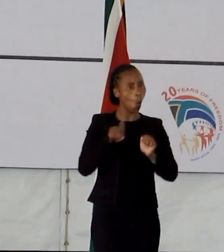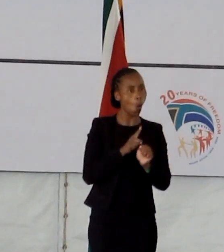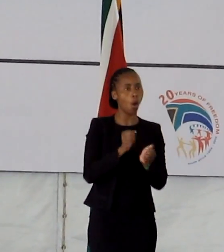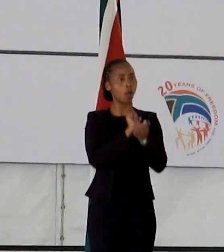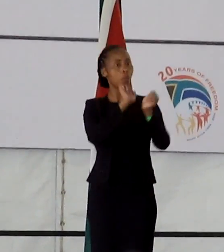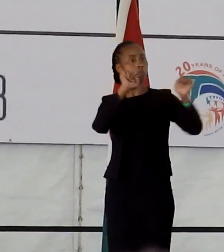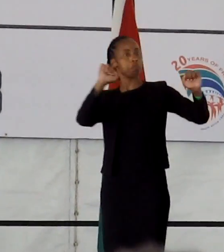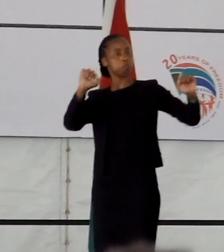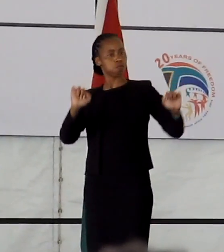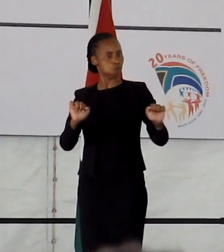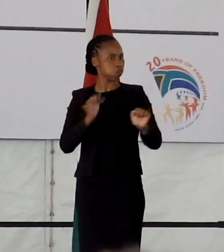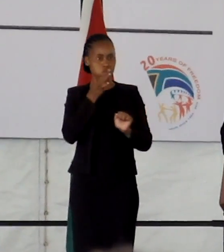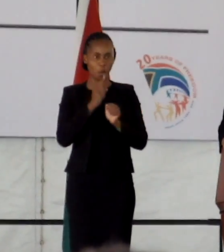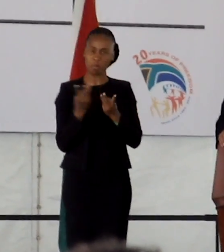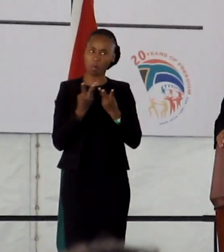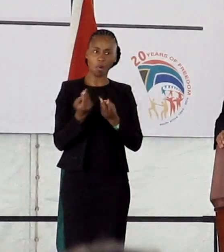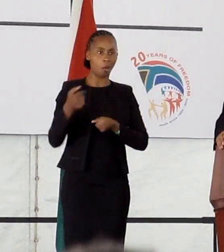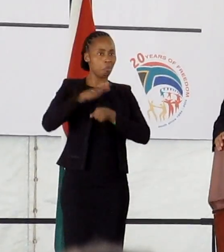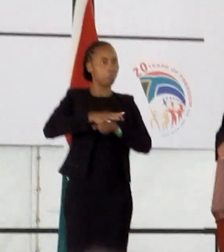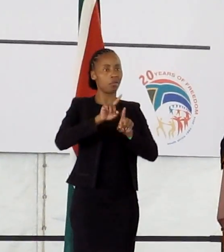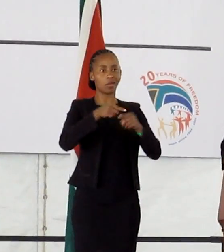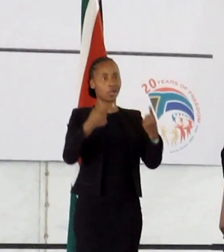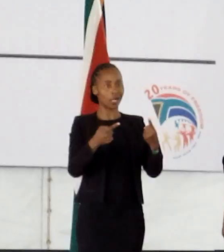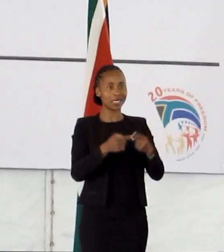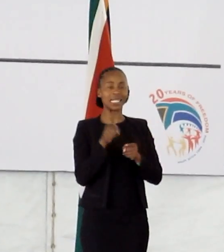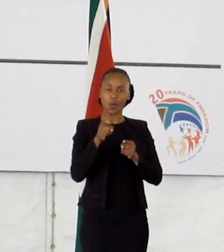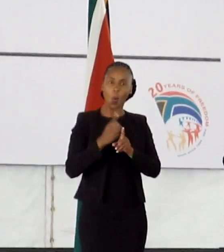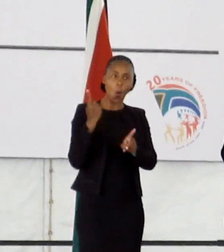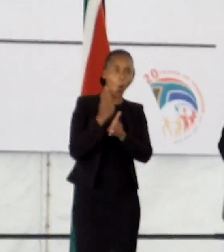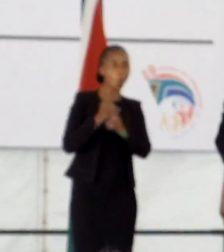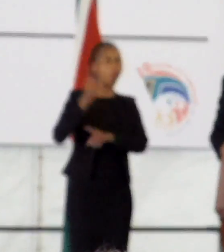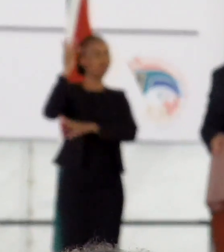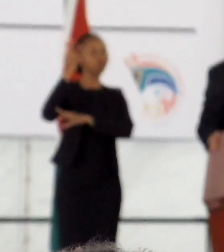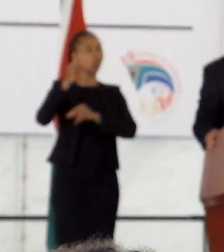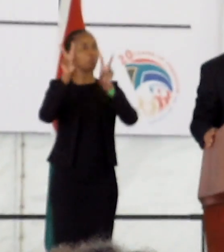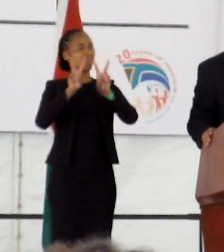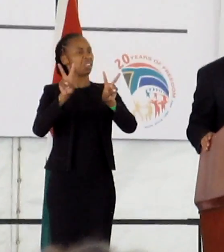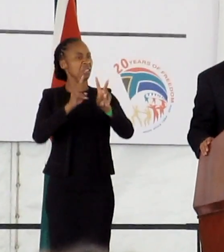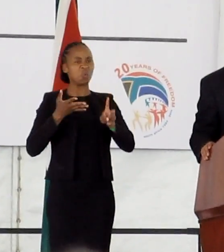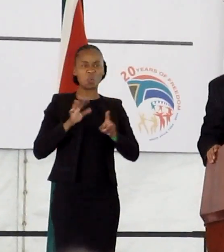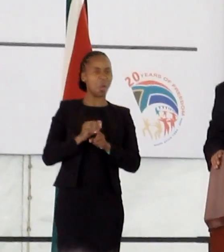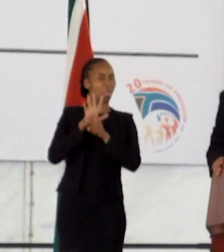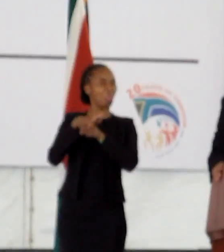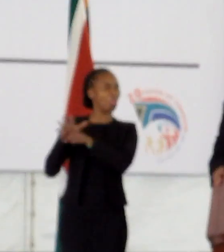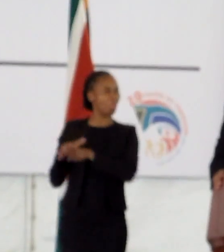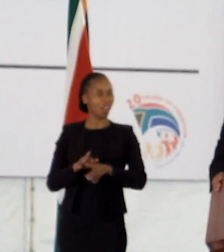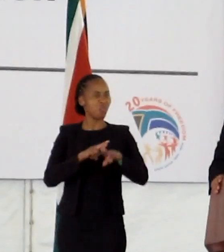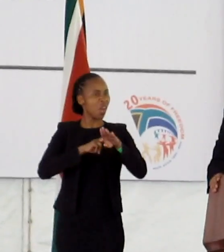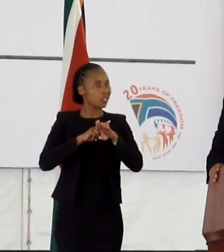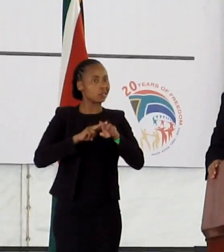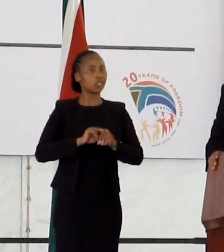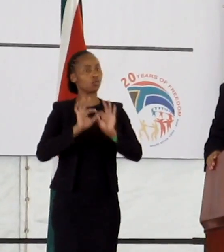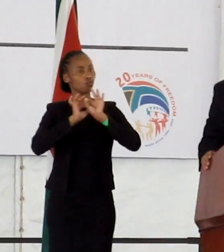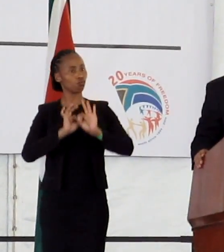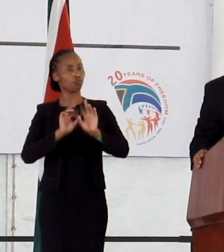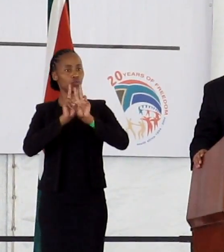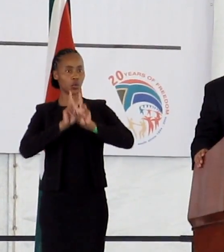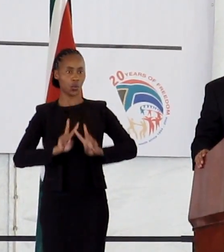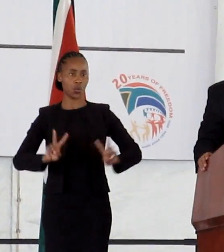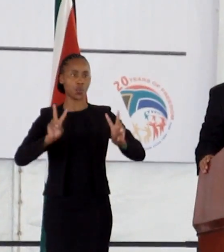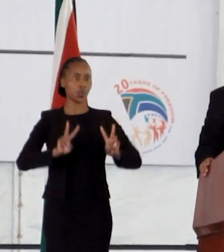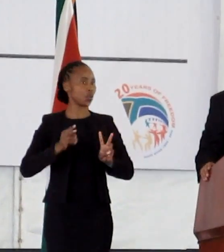masses of our country. He preached the message of peace rather than plunder, racial harmony rather than